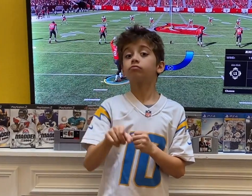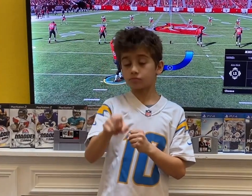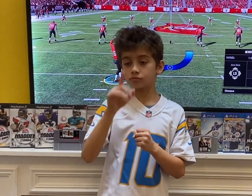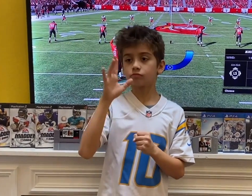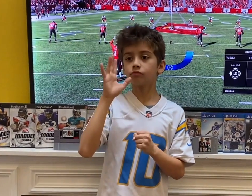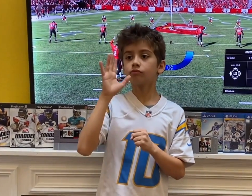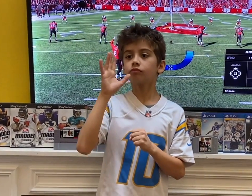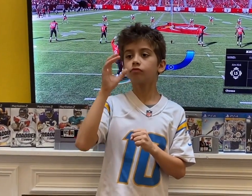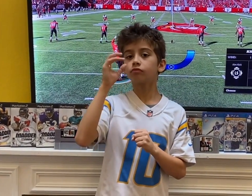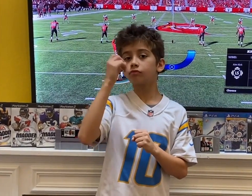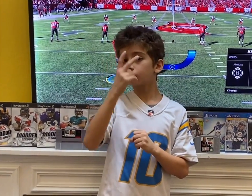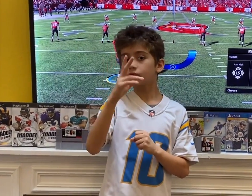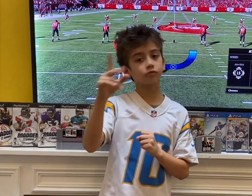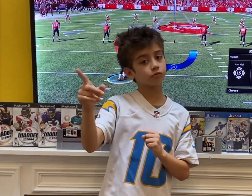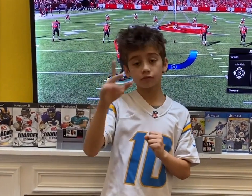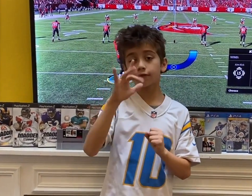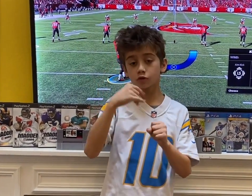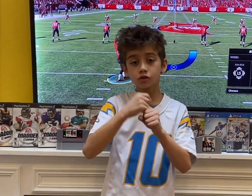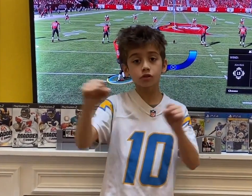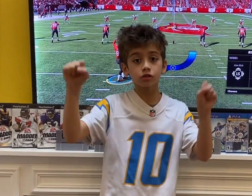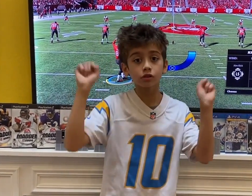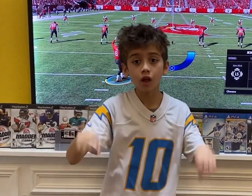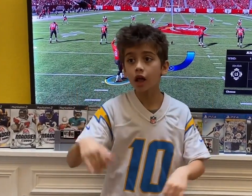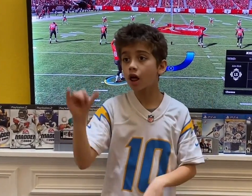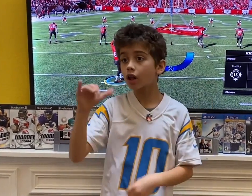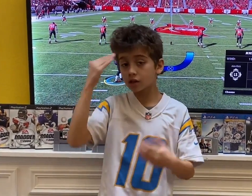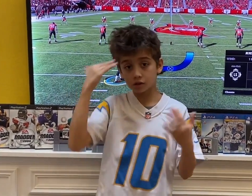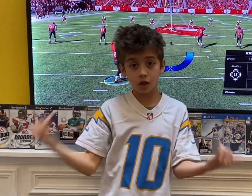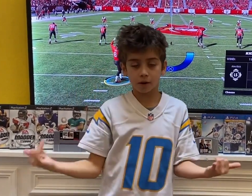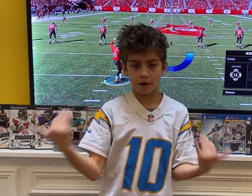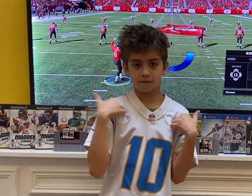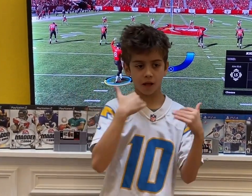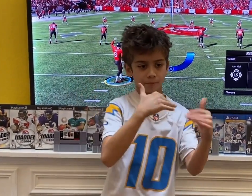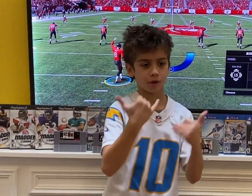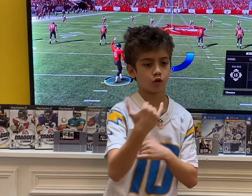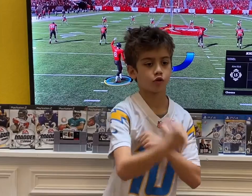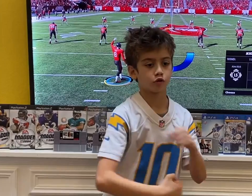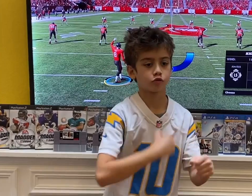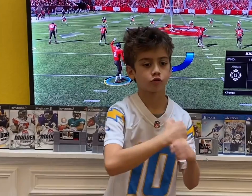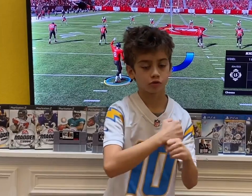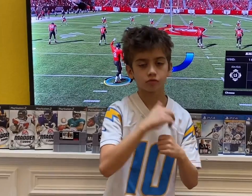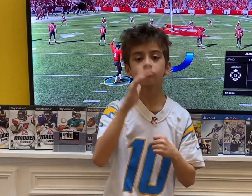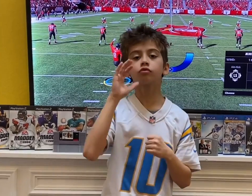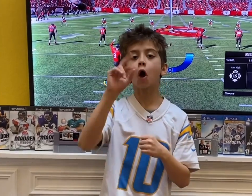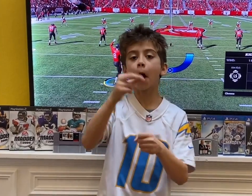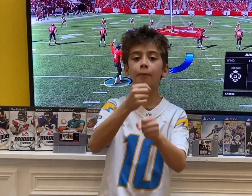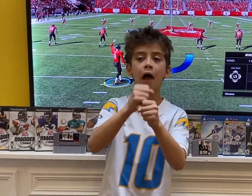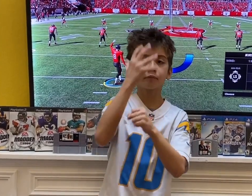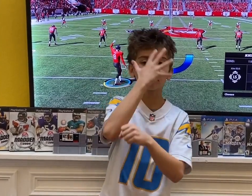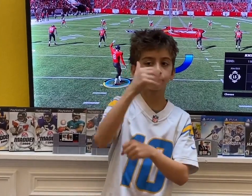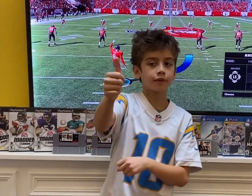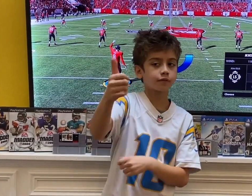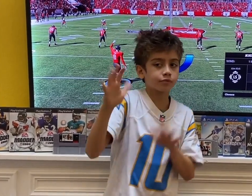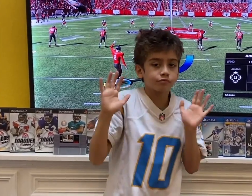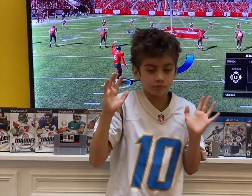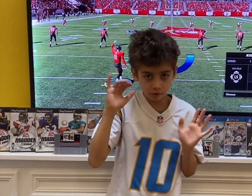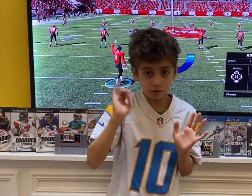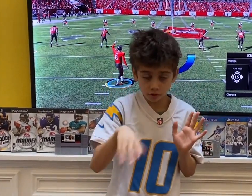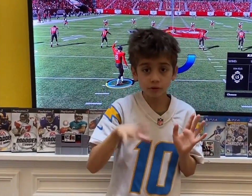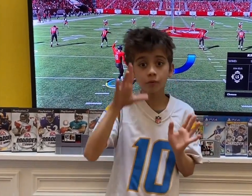One cool thing about that year was you weren't limited just to that year's players, but you were able to piece together a team using players as far back